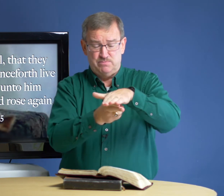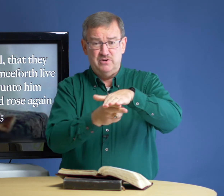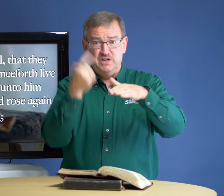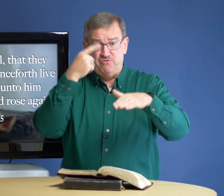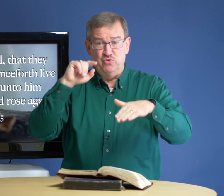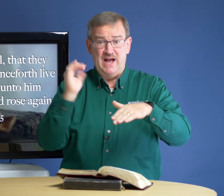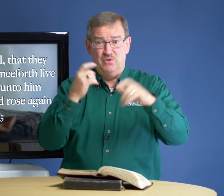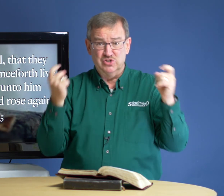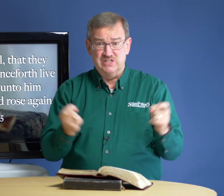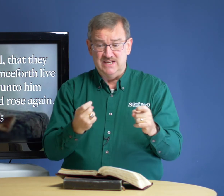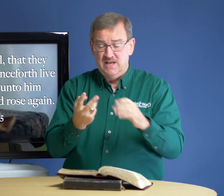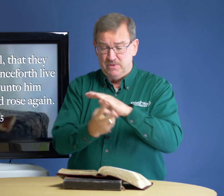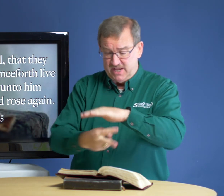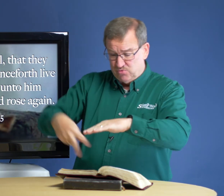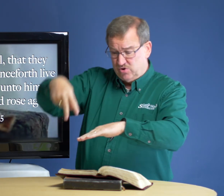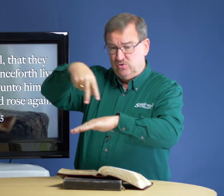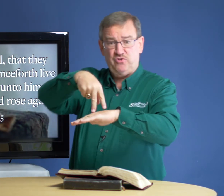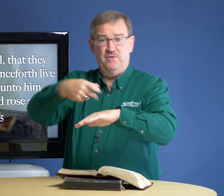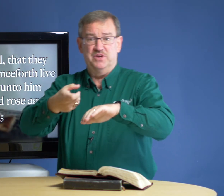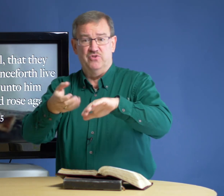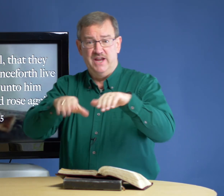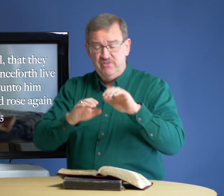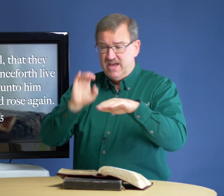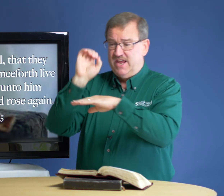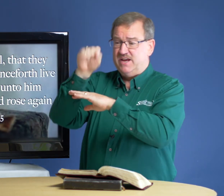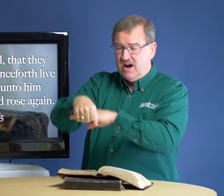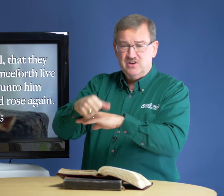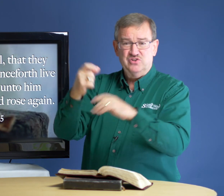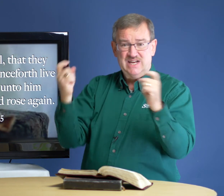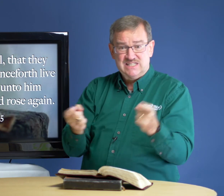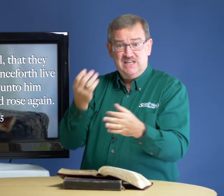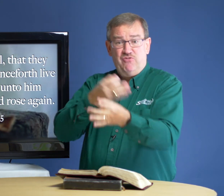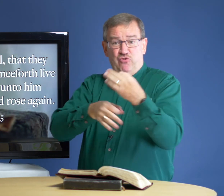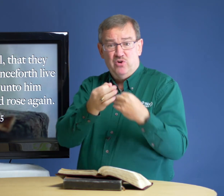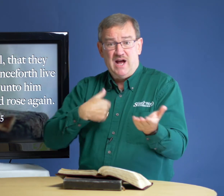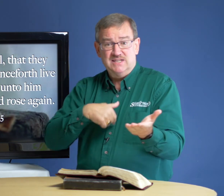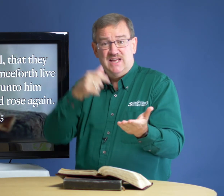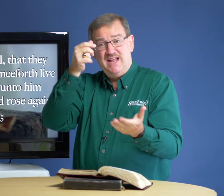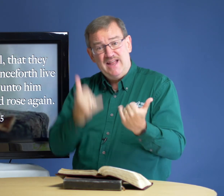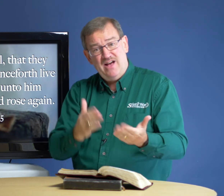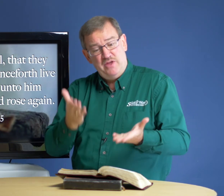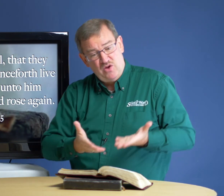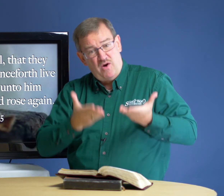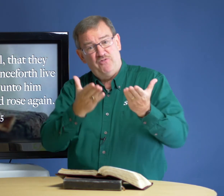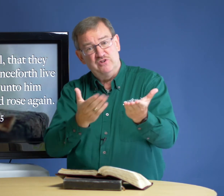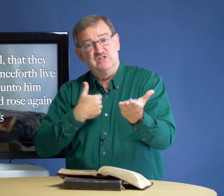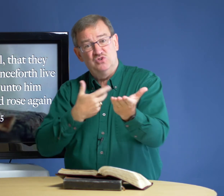buried for our sin, but he rose from the grave. He conquered that sin for us and now he offers it to